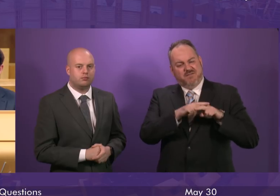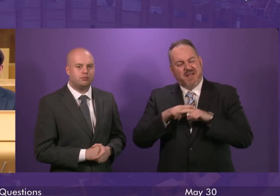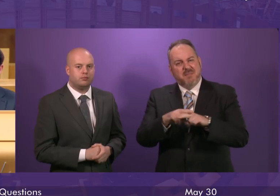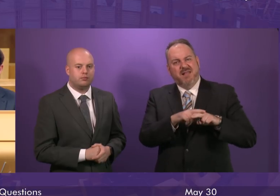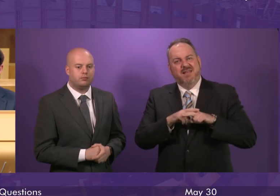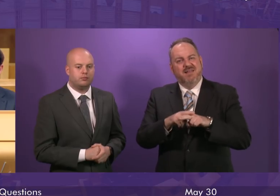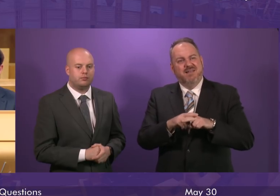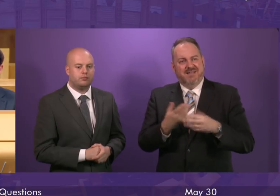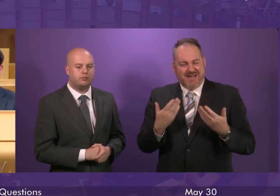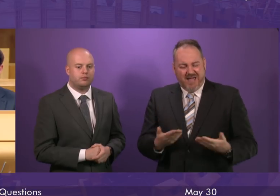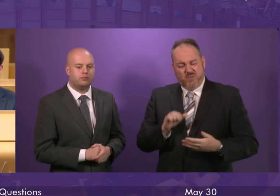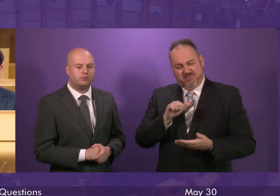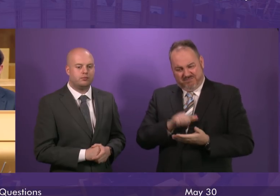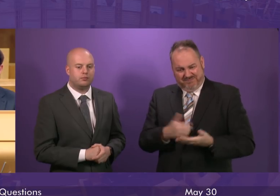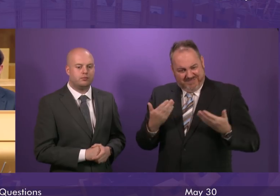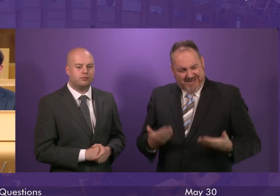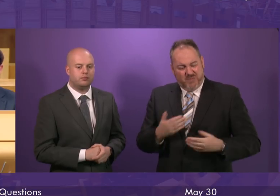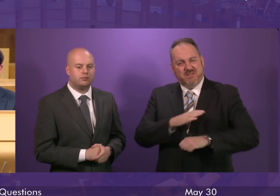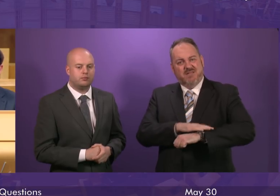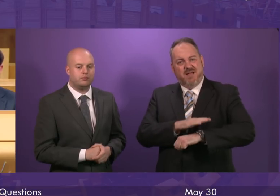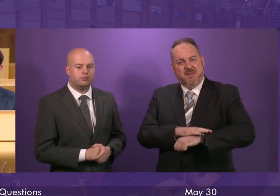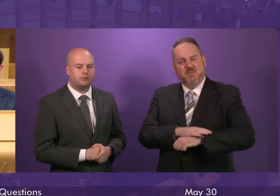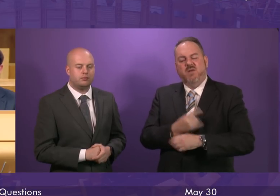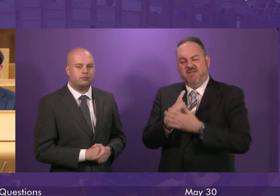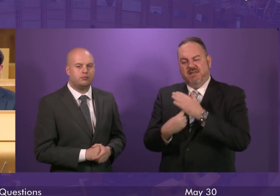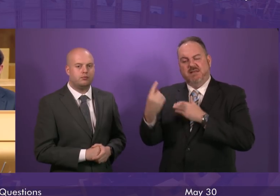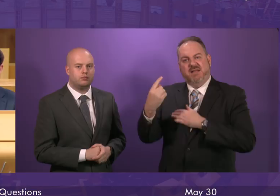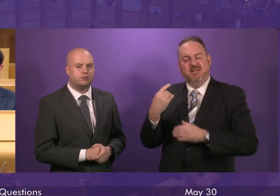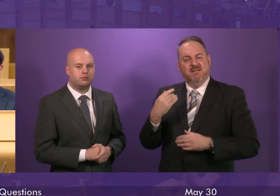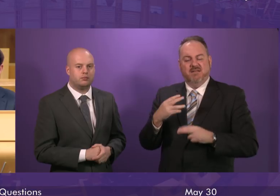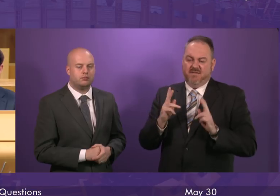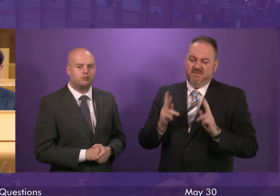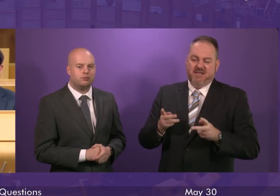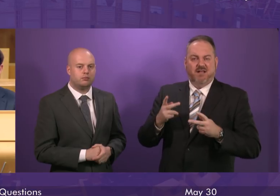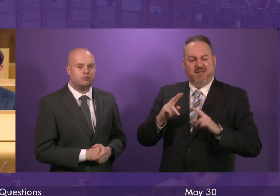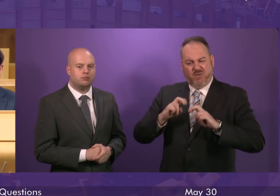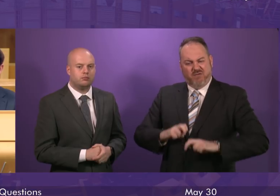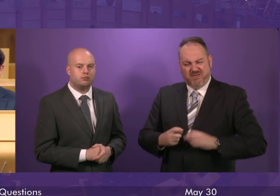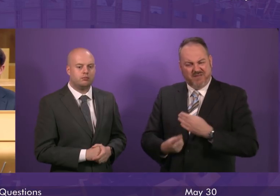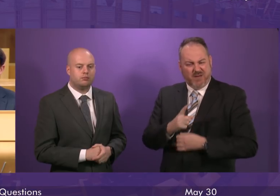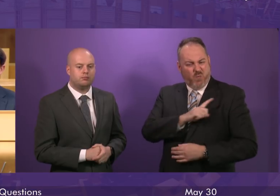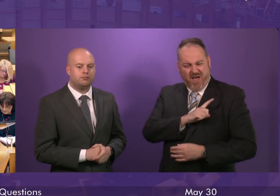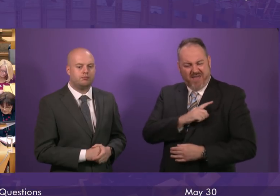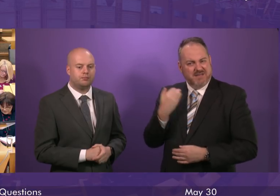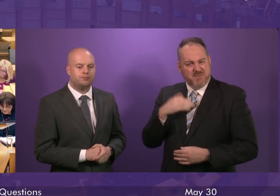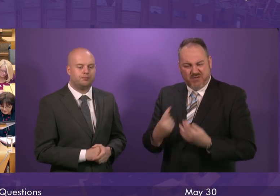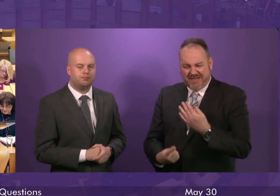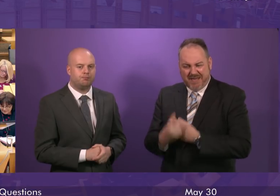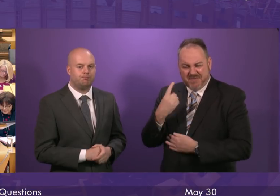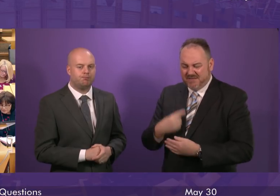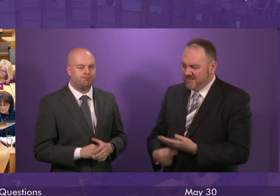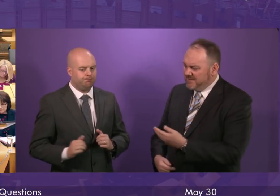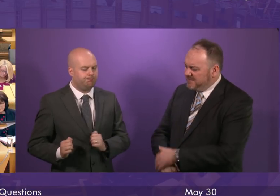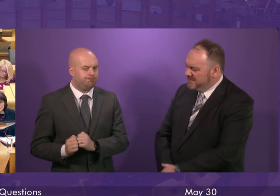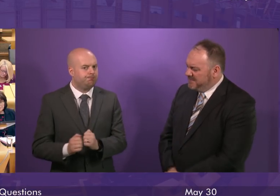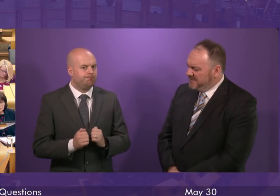surely the time has come for an independent fatal accident inquiry into the failures that led to this tragic murder? First